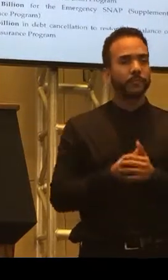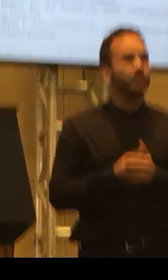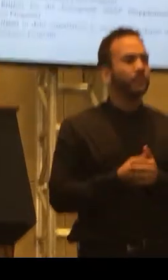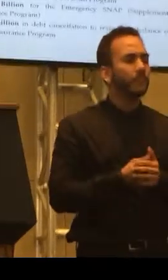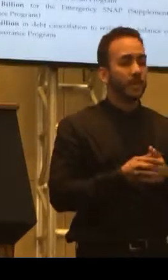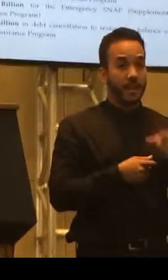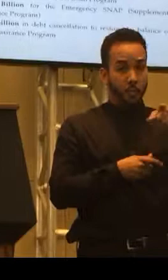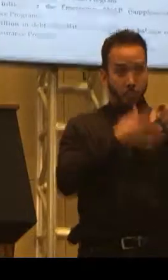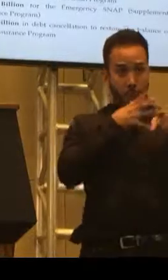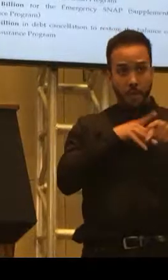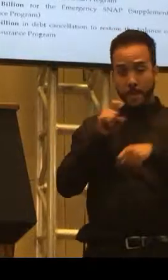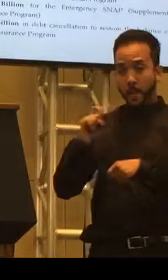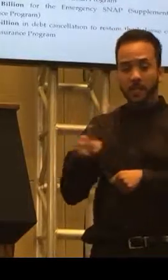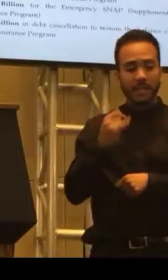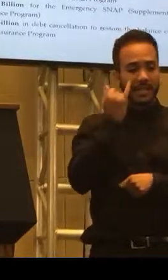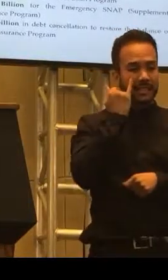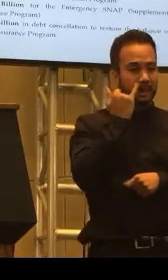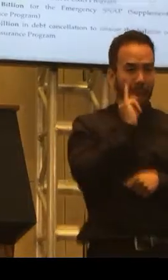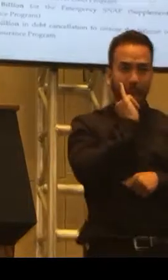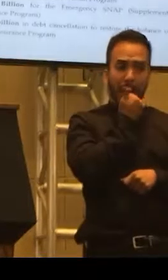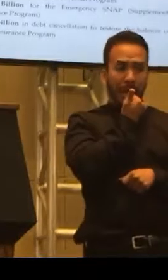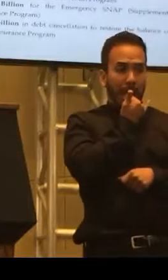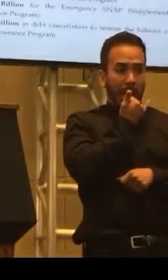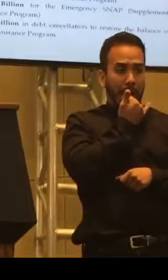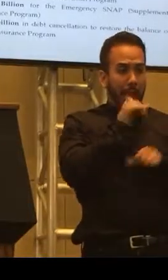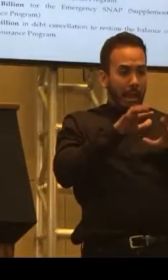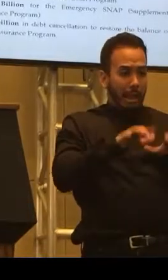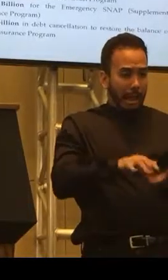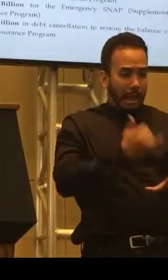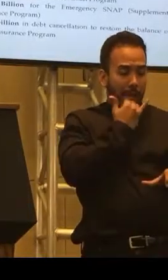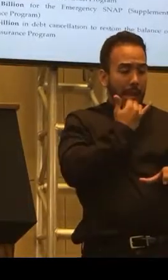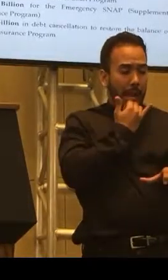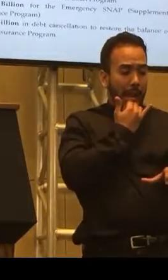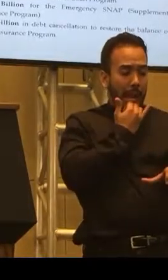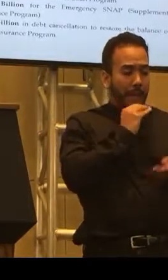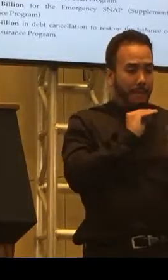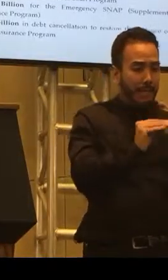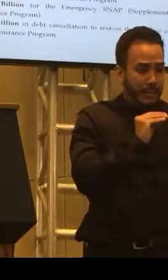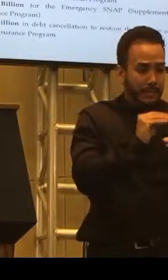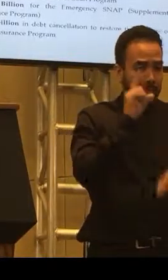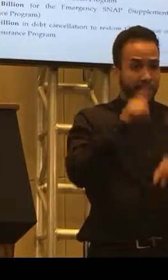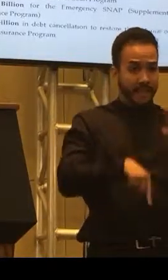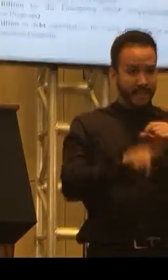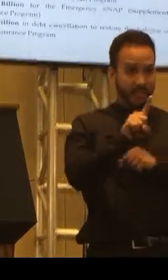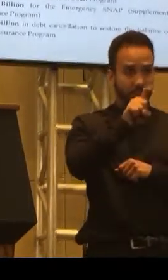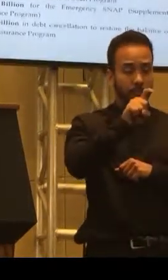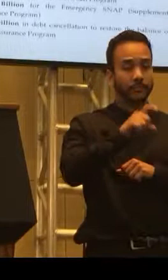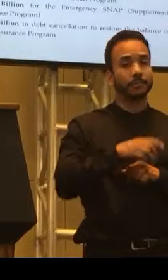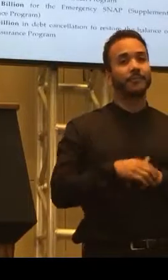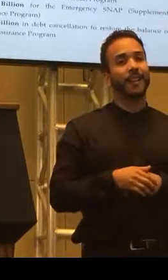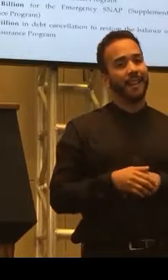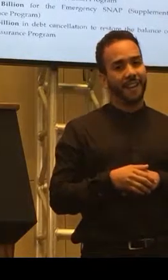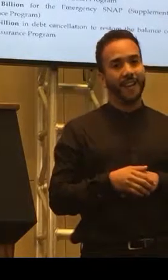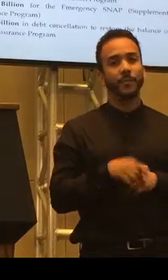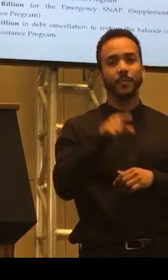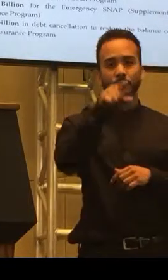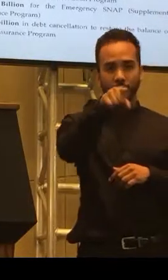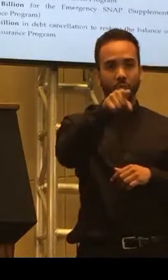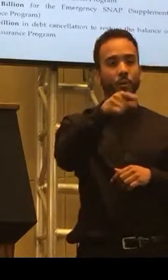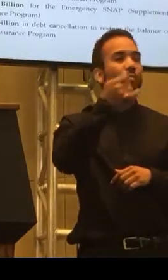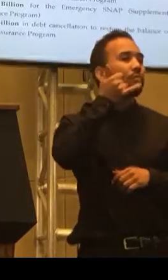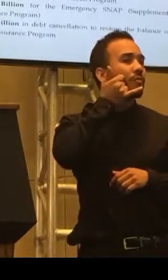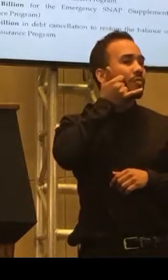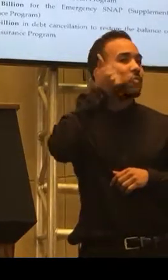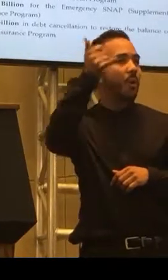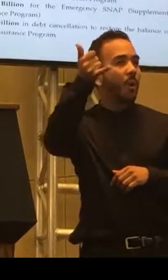on their application? They can't go back and fix it, right? You know, then that's the type of thing you call, you pick up the